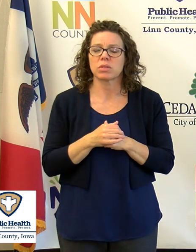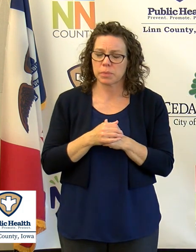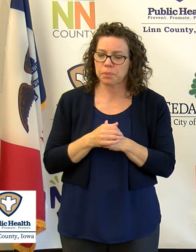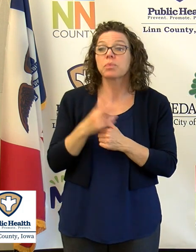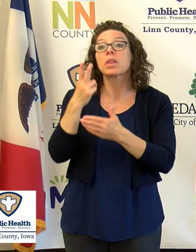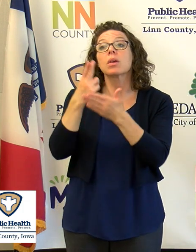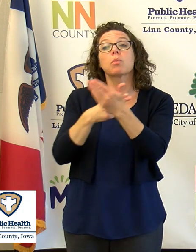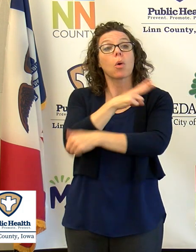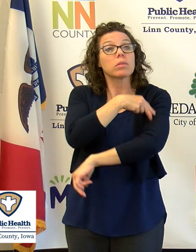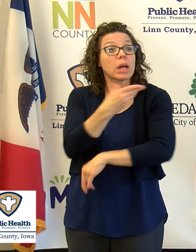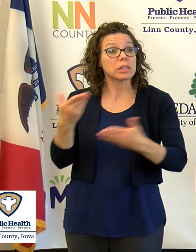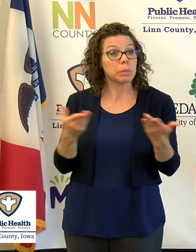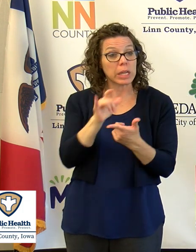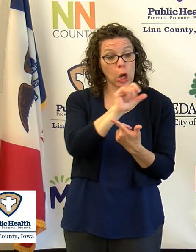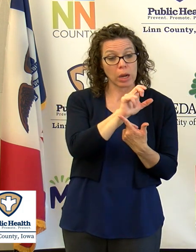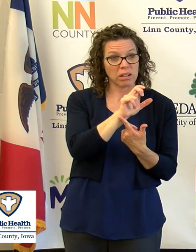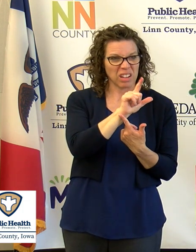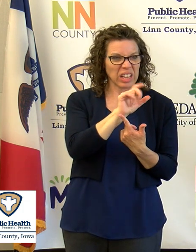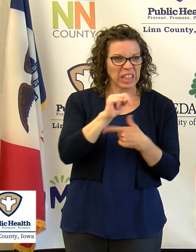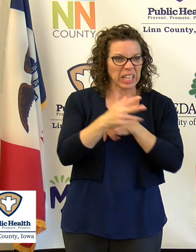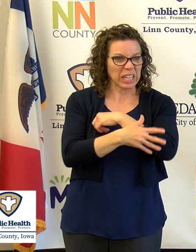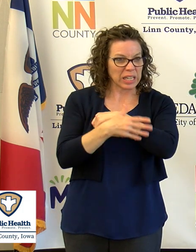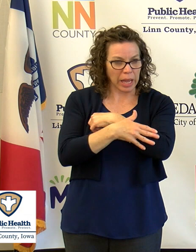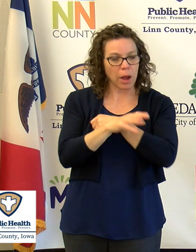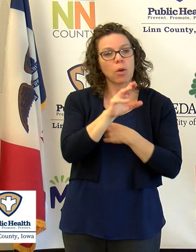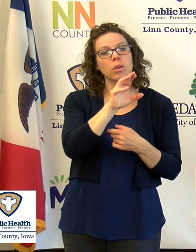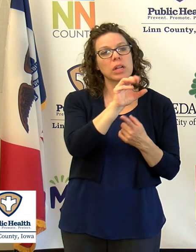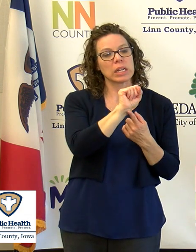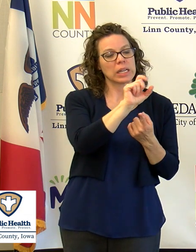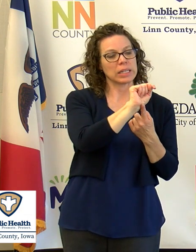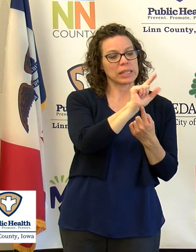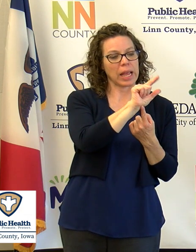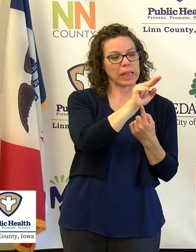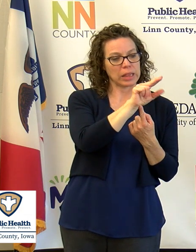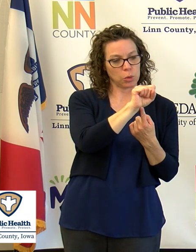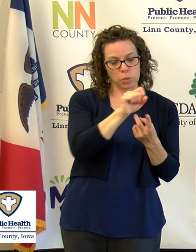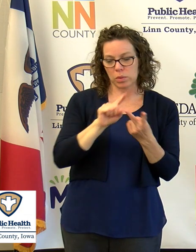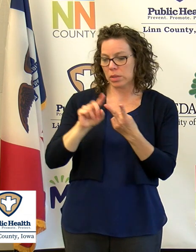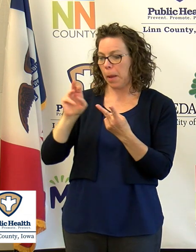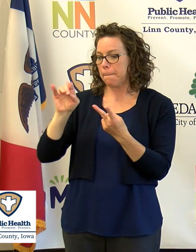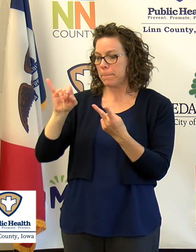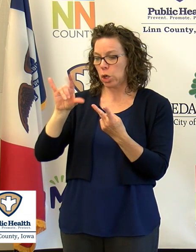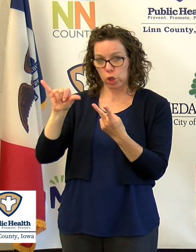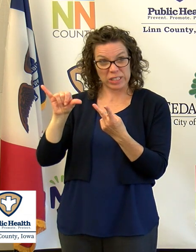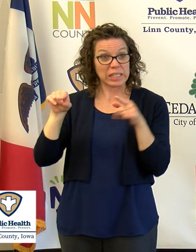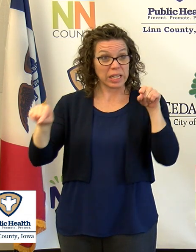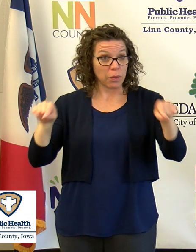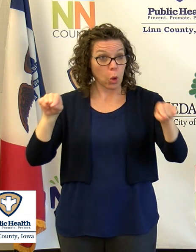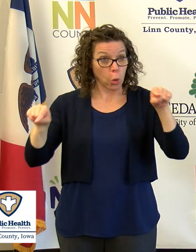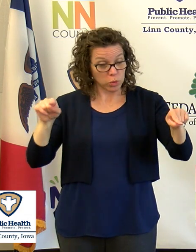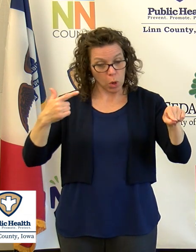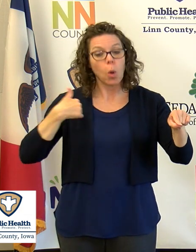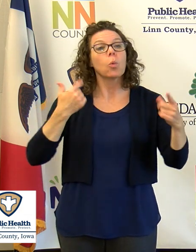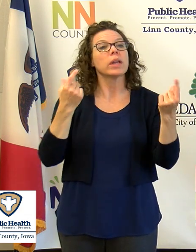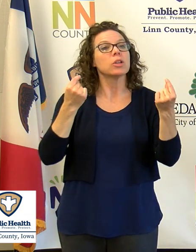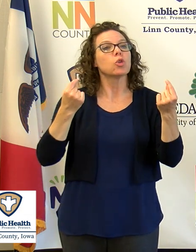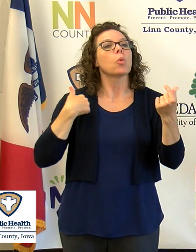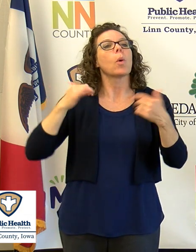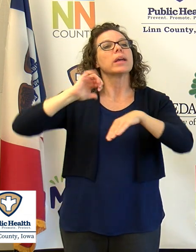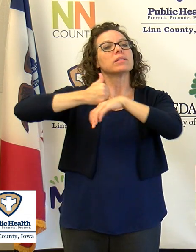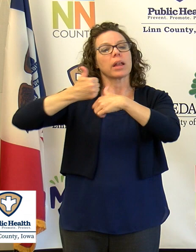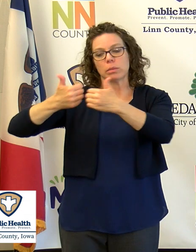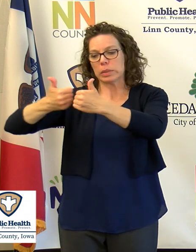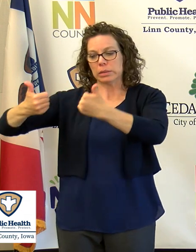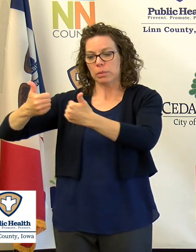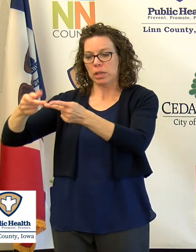a very effective job at separating areas of the institutions that are COVID-free to make sure that we can